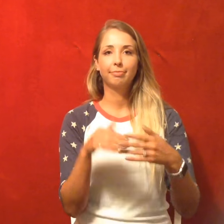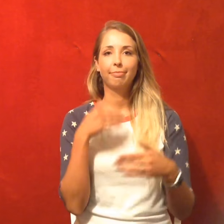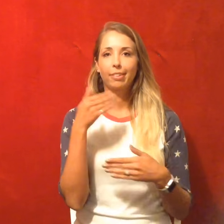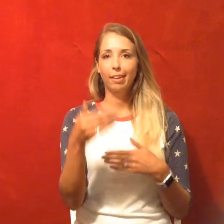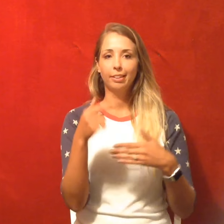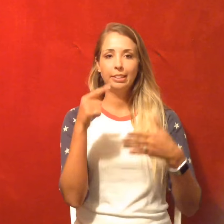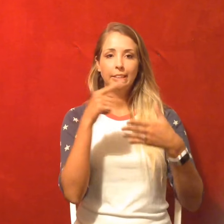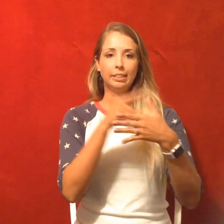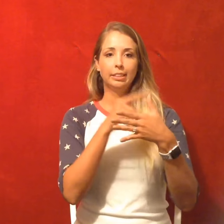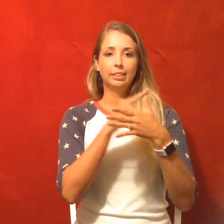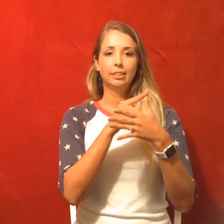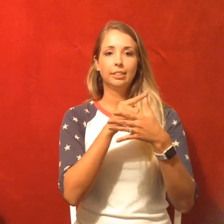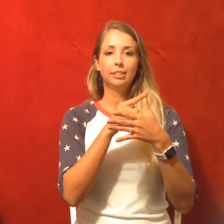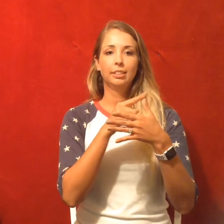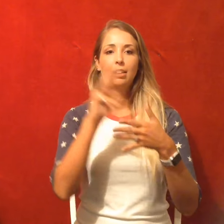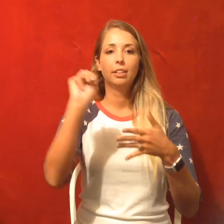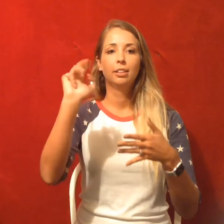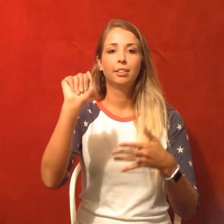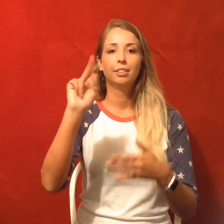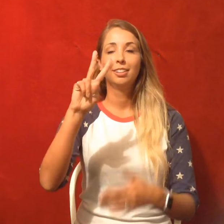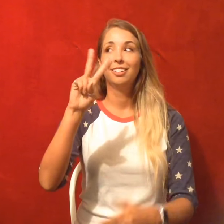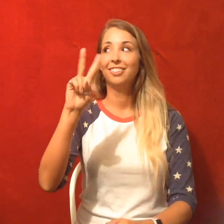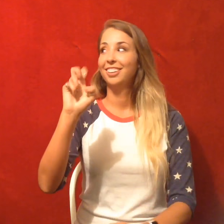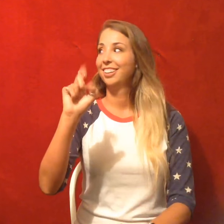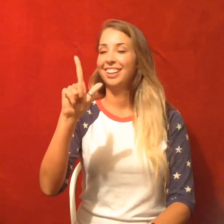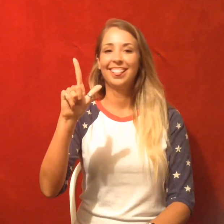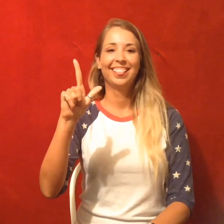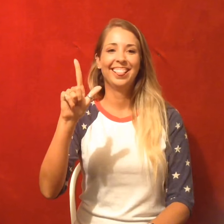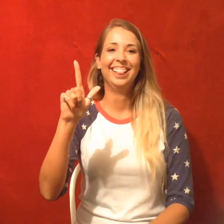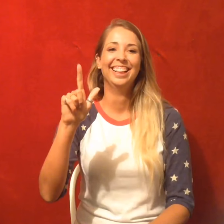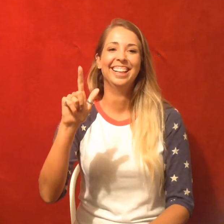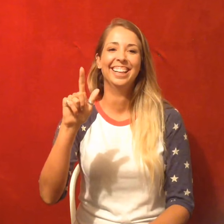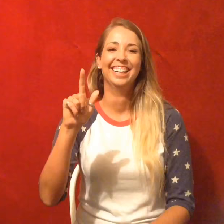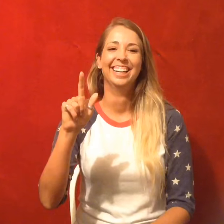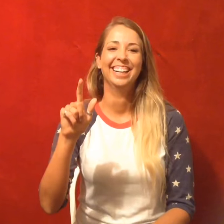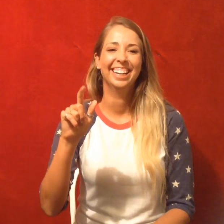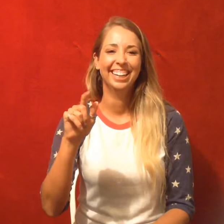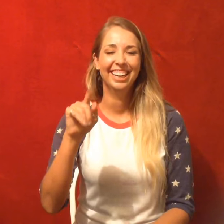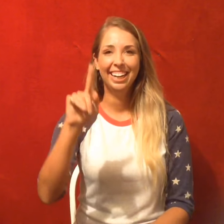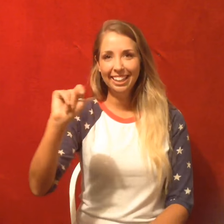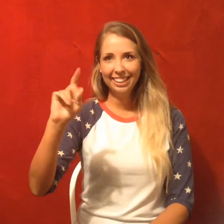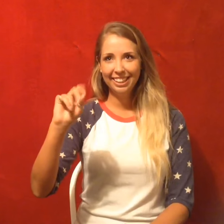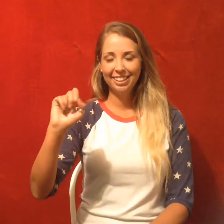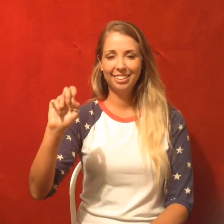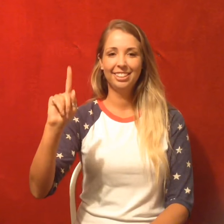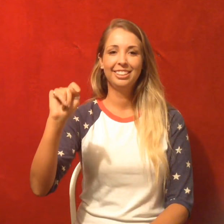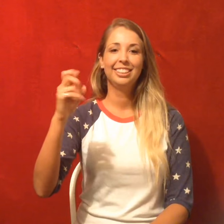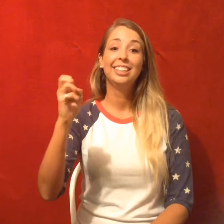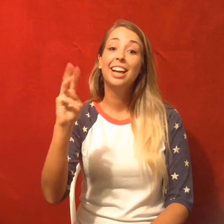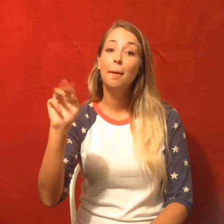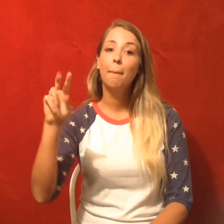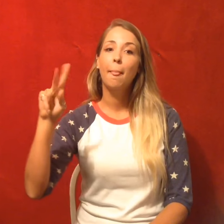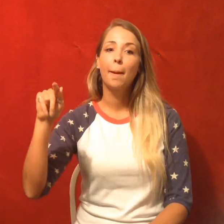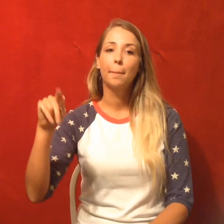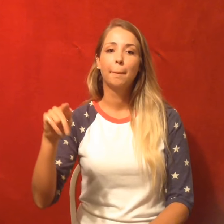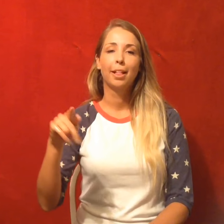Moving right along. She's going to do that Spider-Man thing again. This is Marvel Team-Up. Spider-Man number 95.